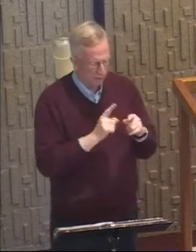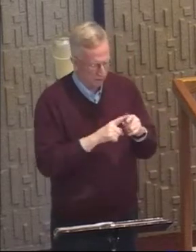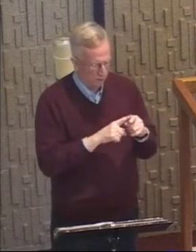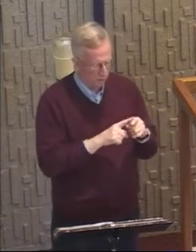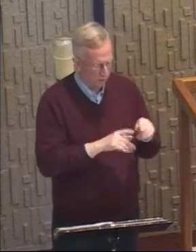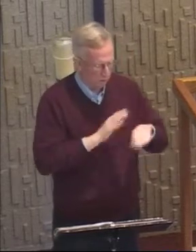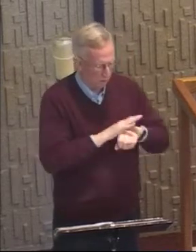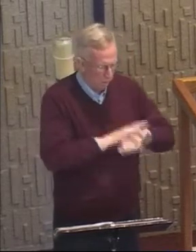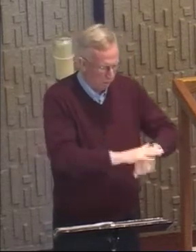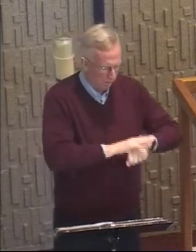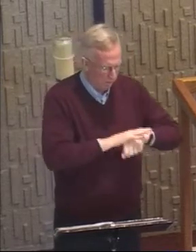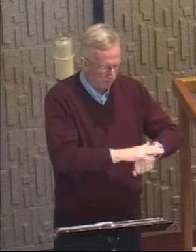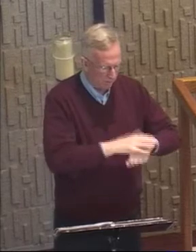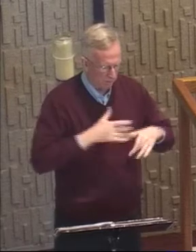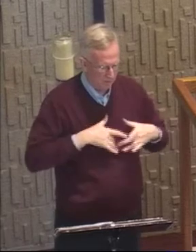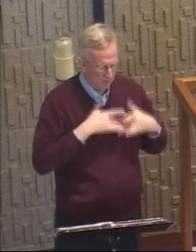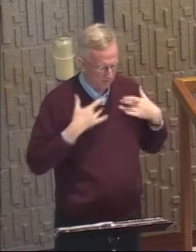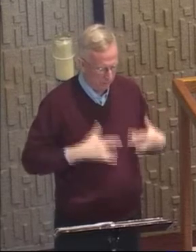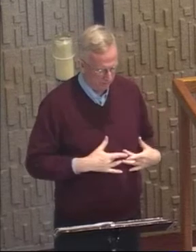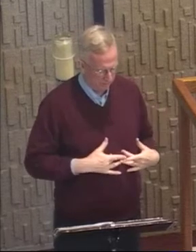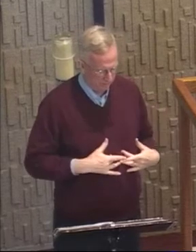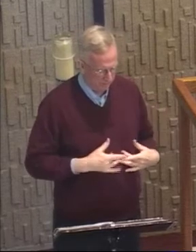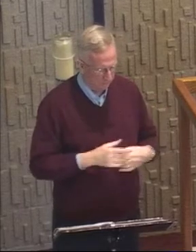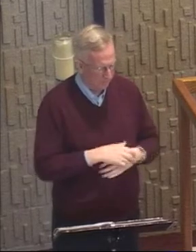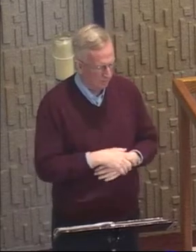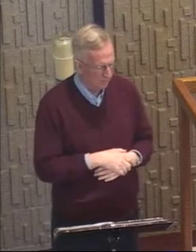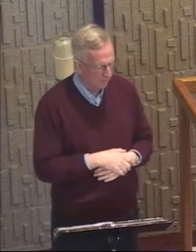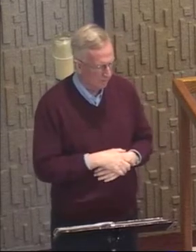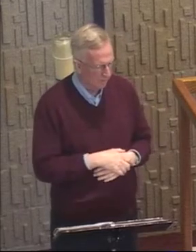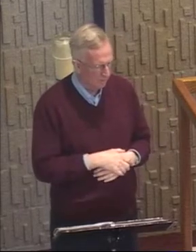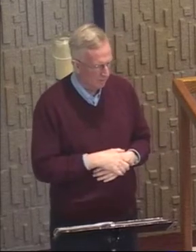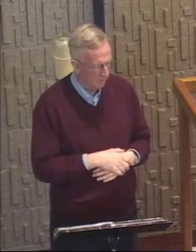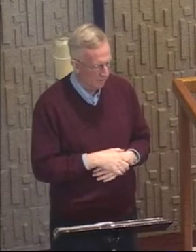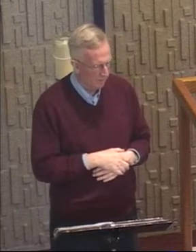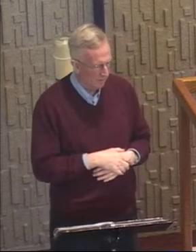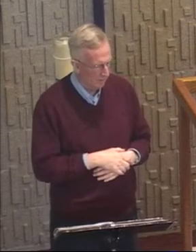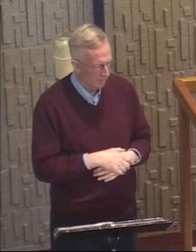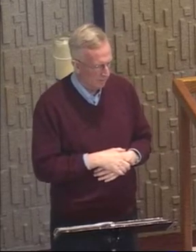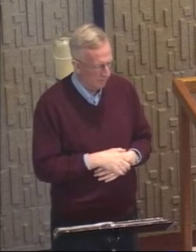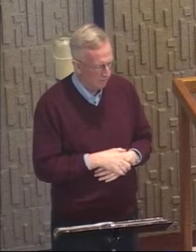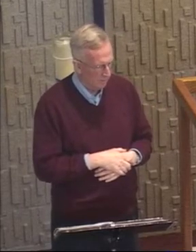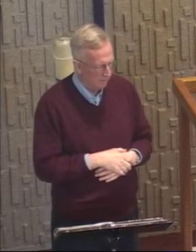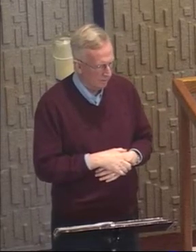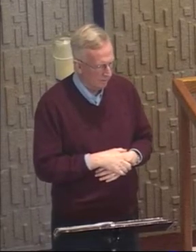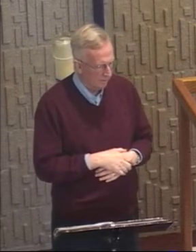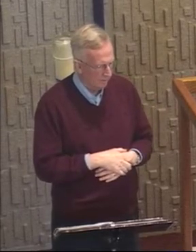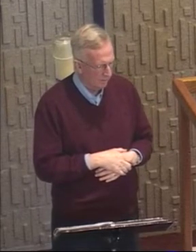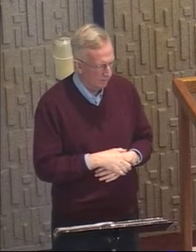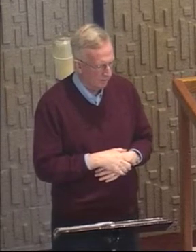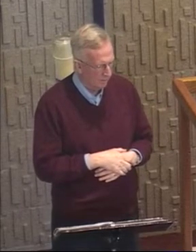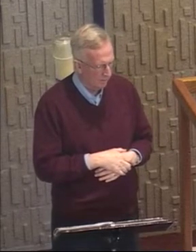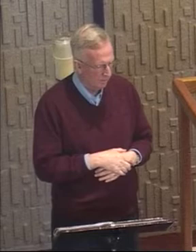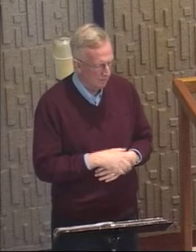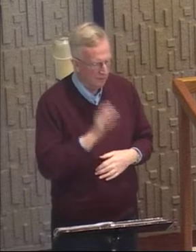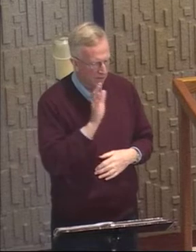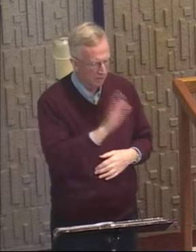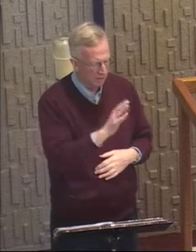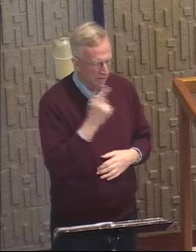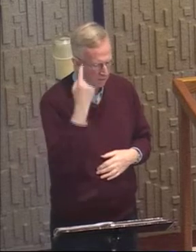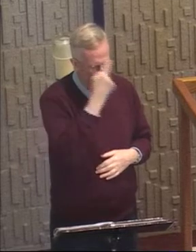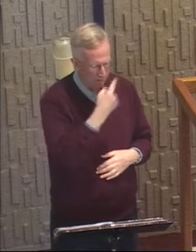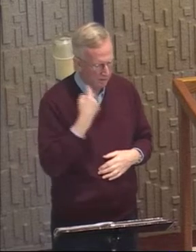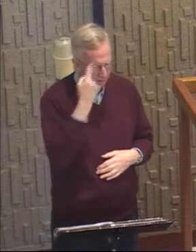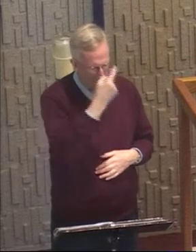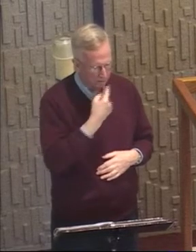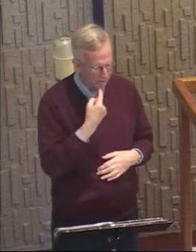providing the pumps to the chest. And his face turned